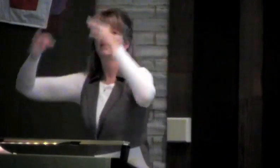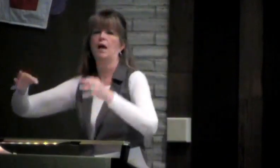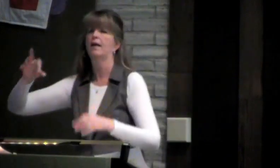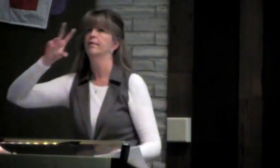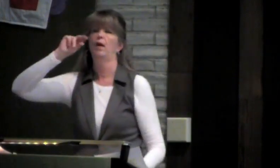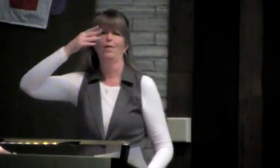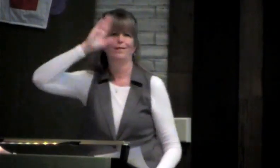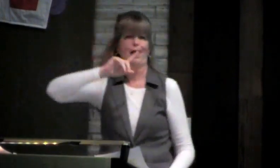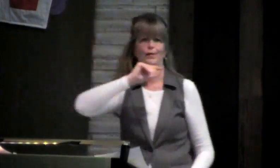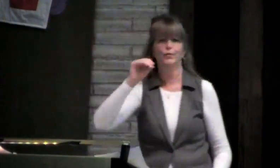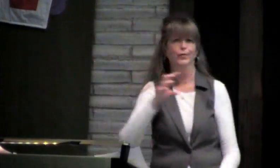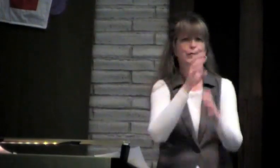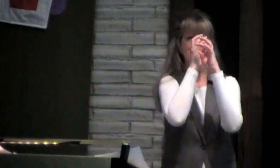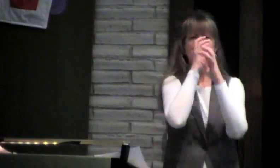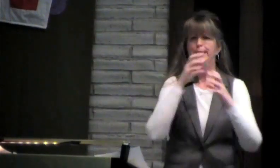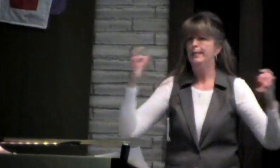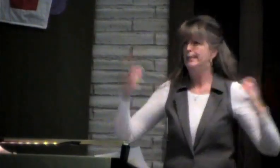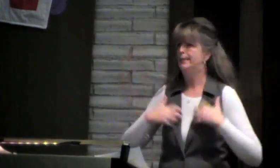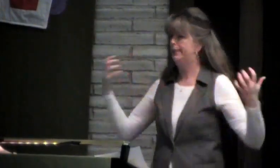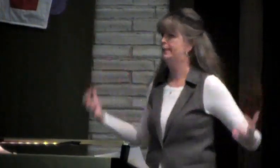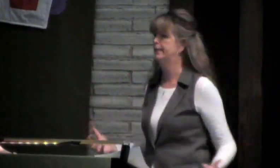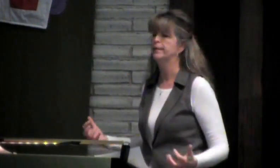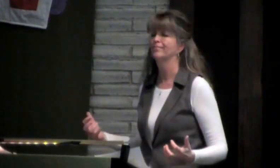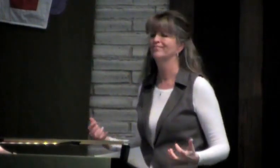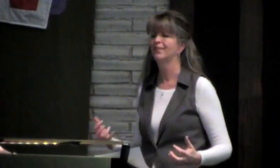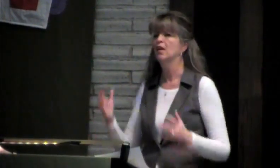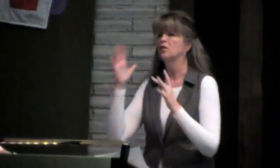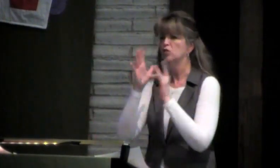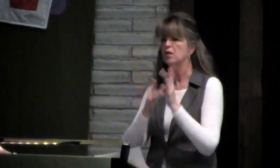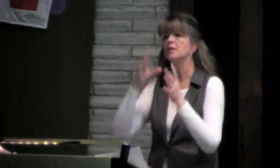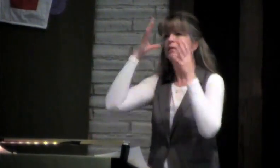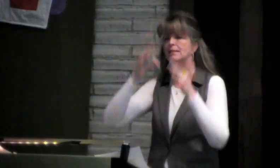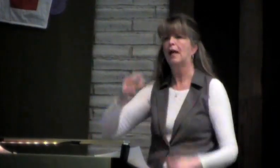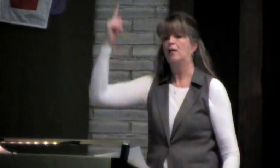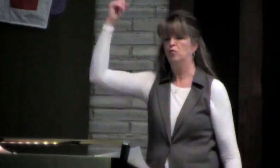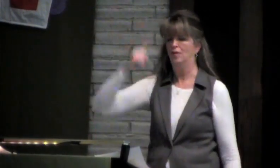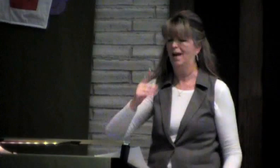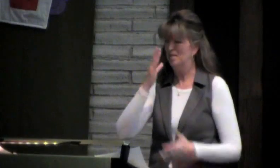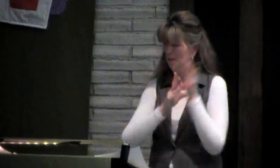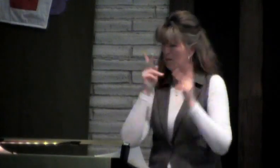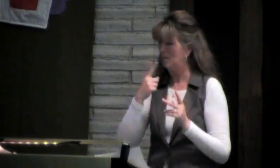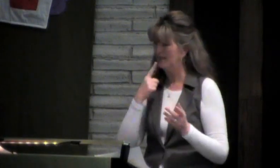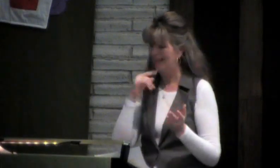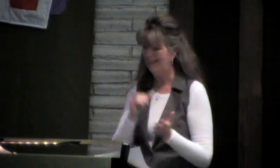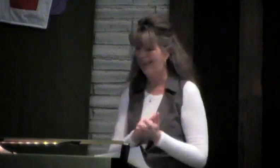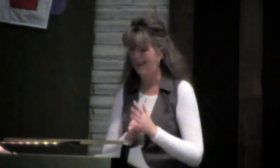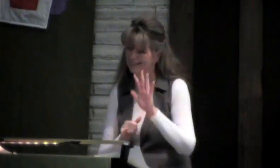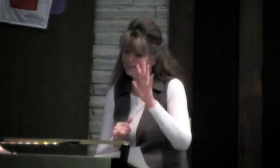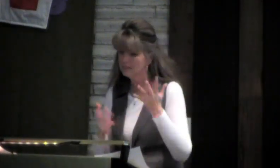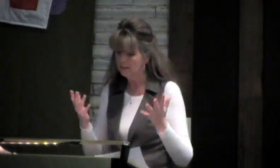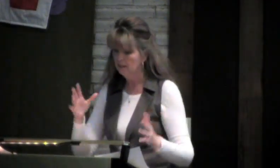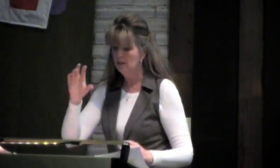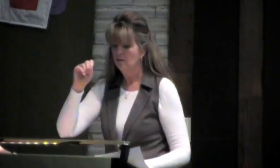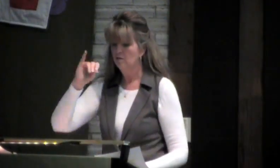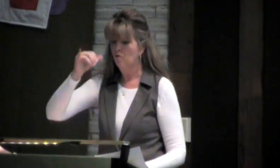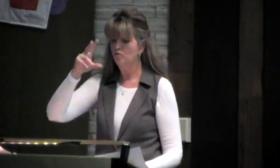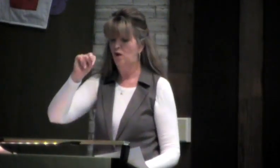And they do not believe that God made that decision, because God was so strict, so that Jesus himself was the who